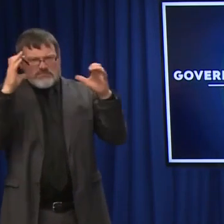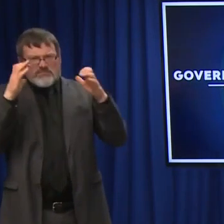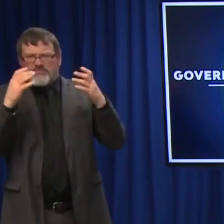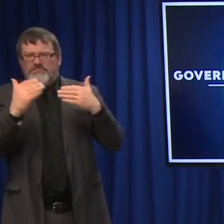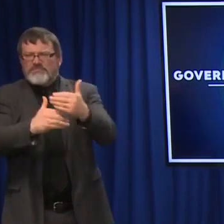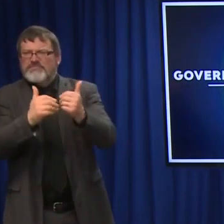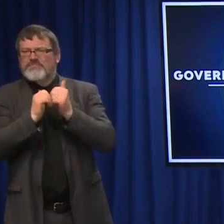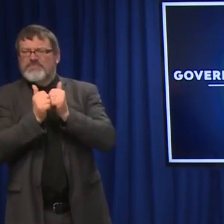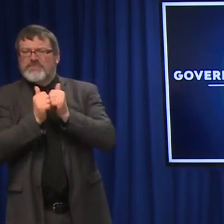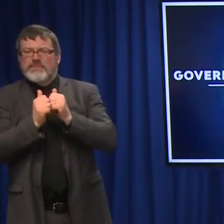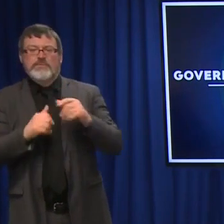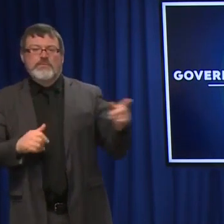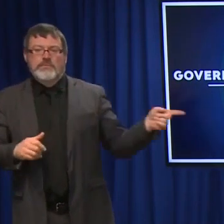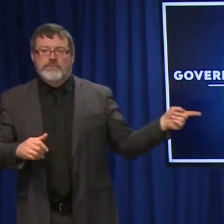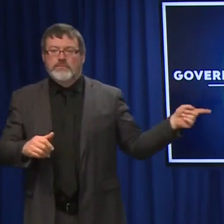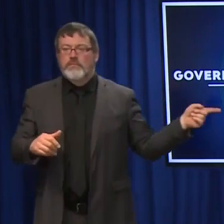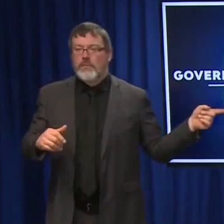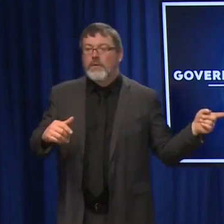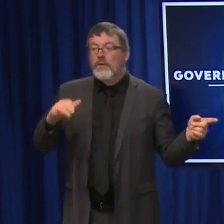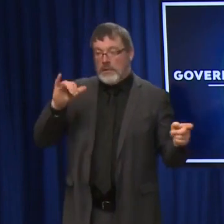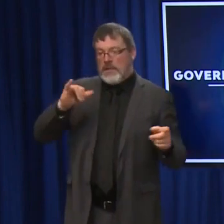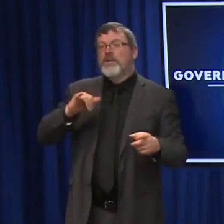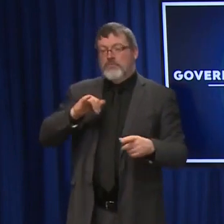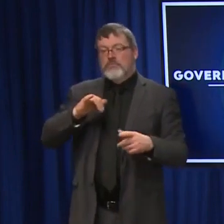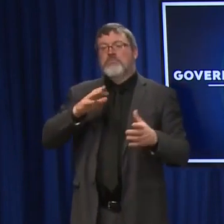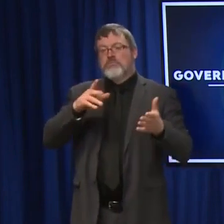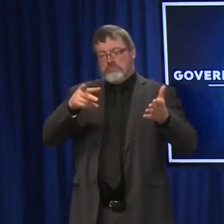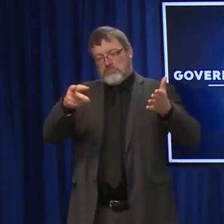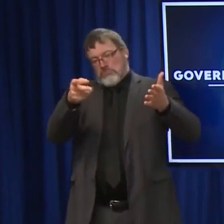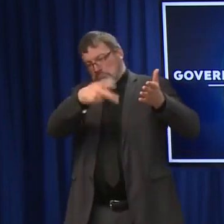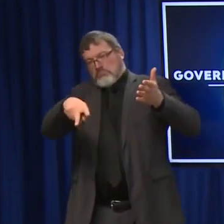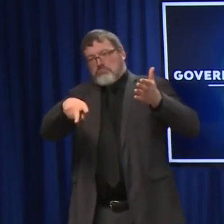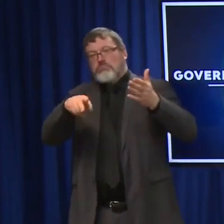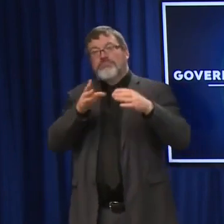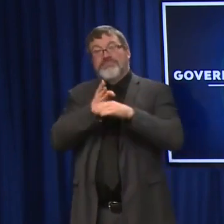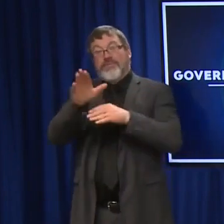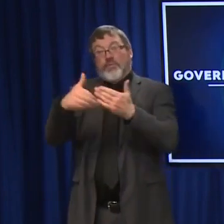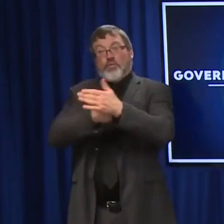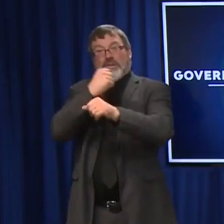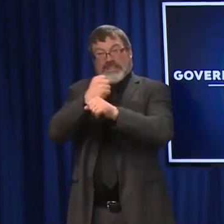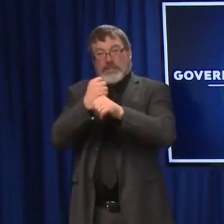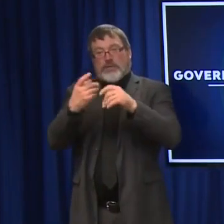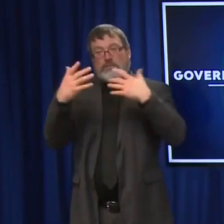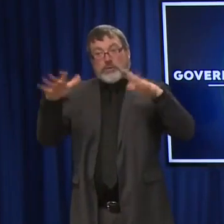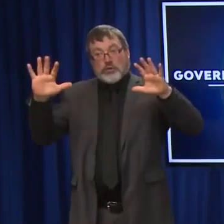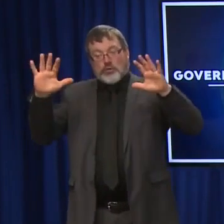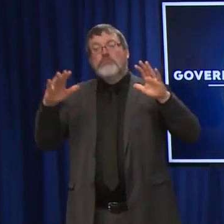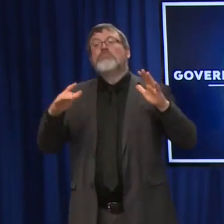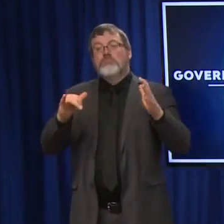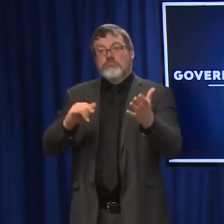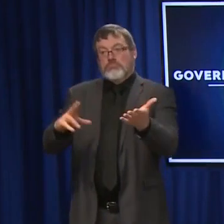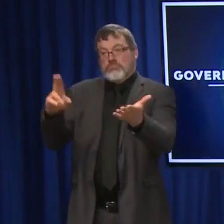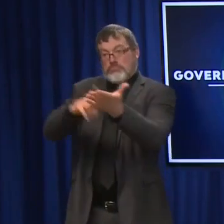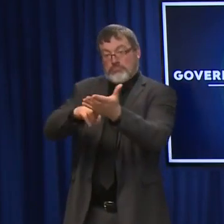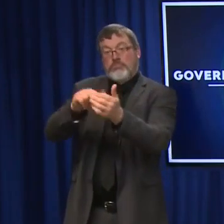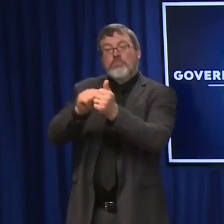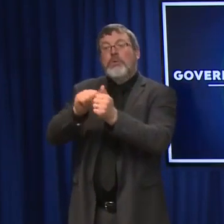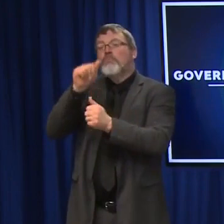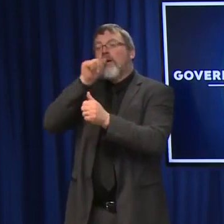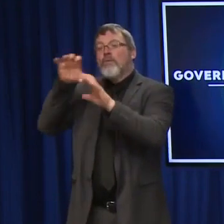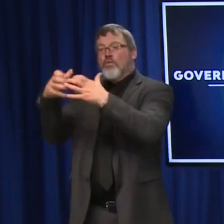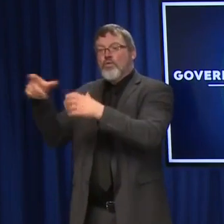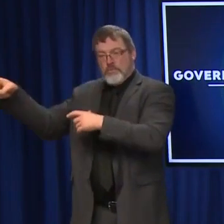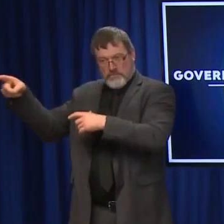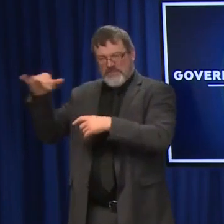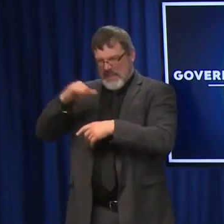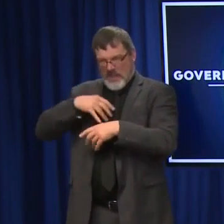we're probably sometime after the holidays. We're still a few weeks out. Again, it's a matter of contracting with a private contractor, bringing folks in from other parts